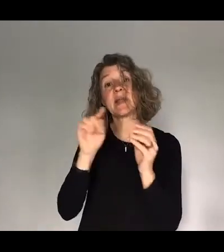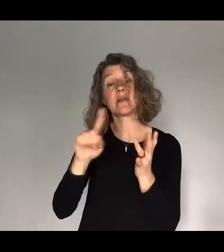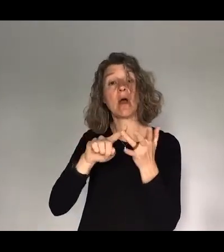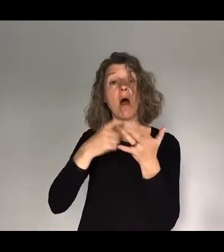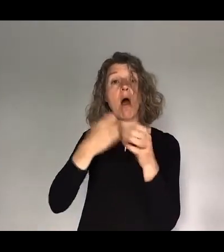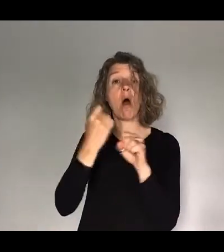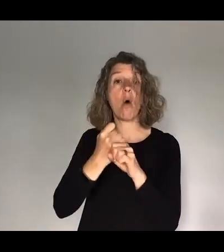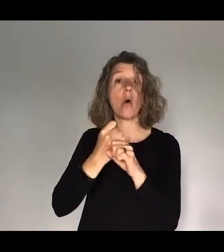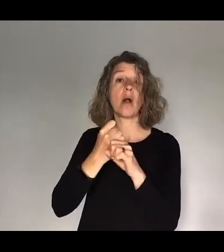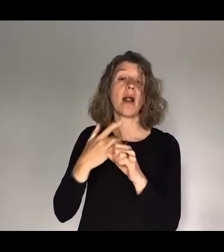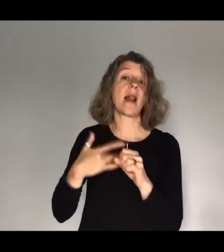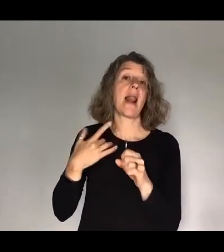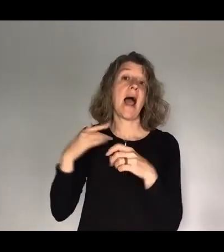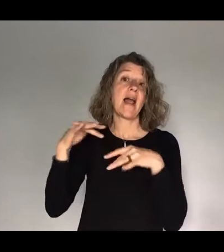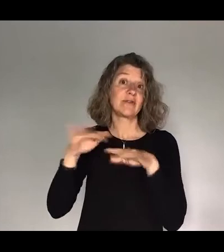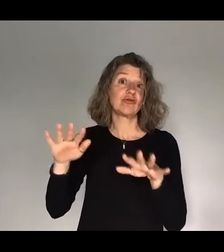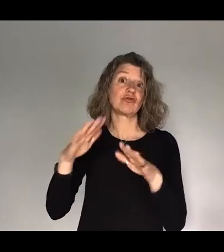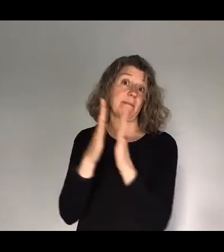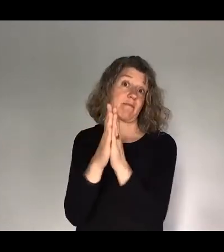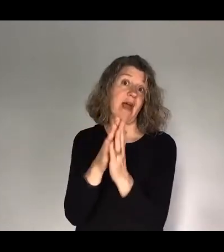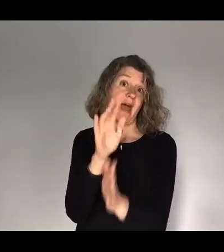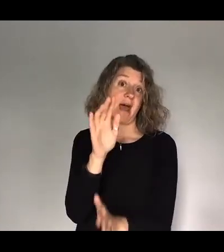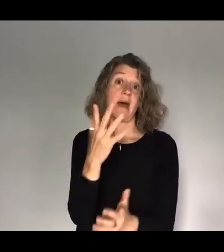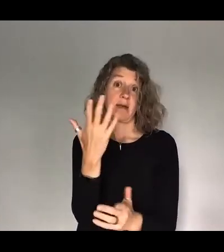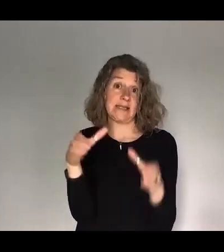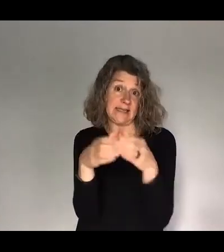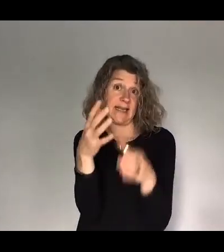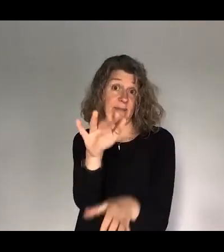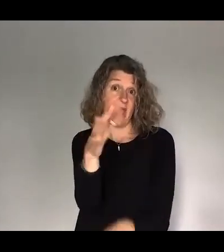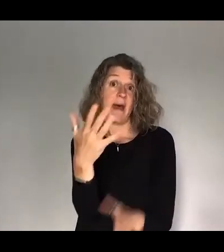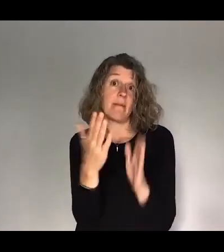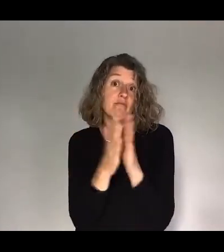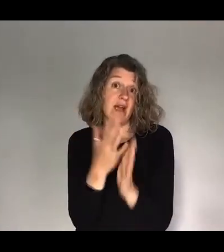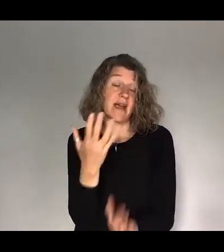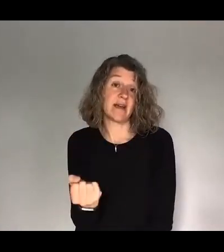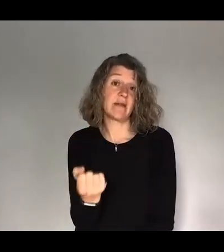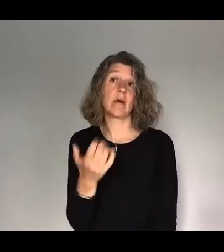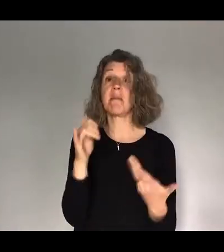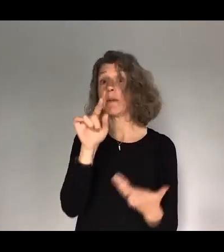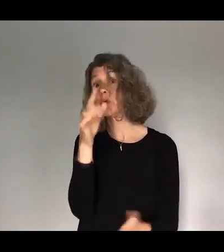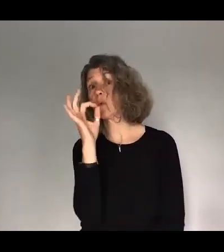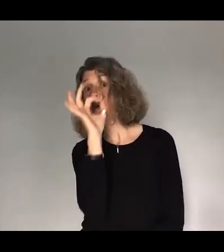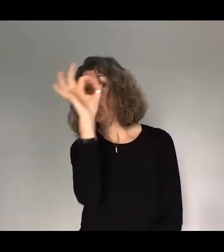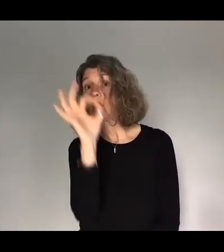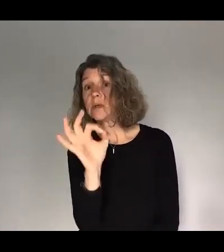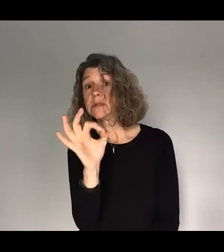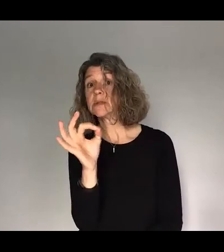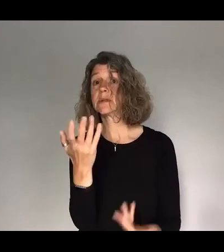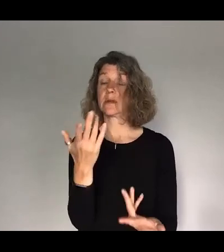have a team that would love to pray with you right now and maybe you have a request that comes up during the week you can send an email